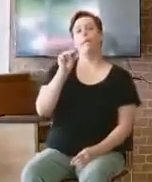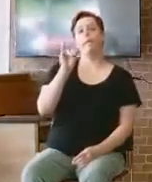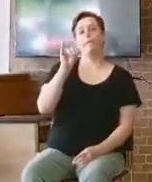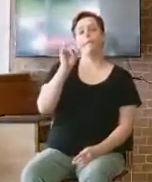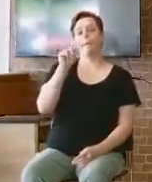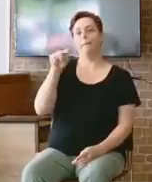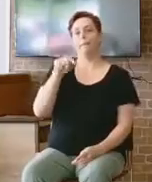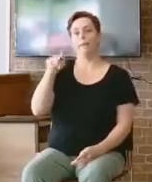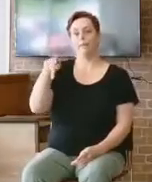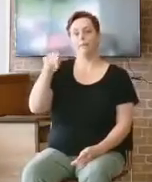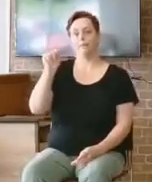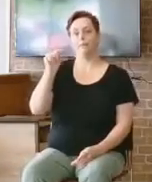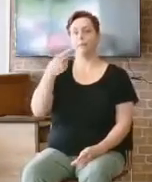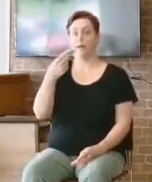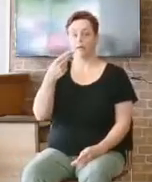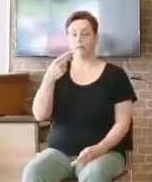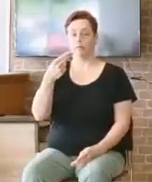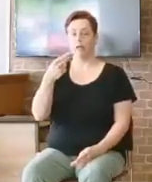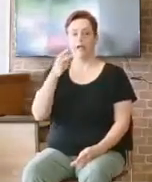to show their sorrow for God.